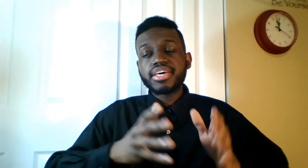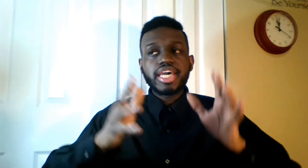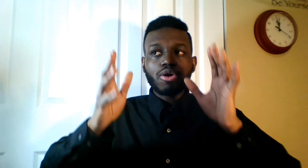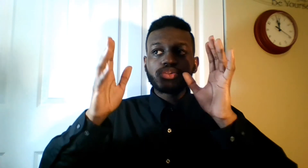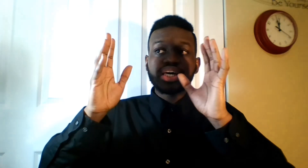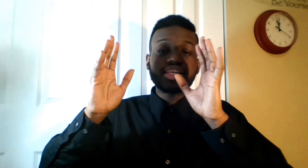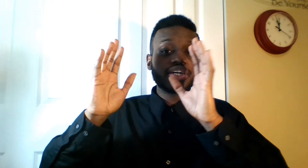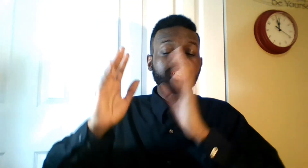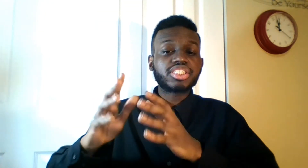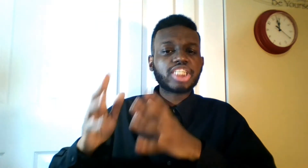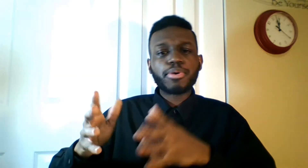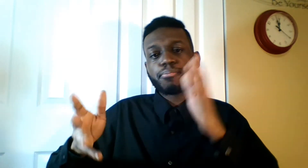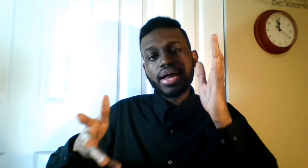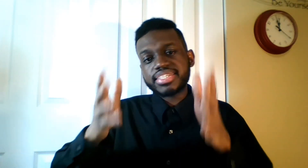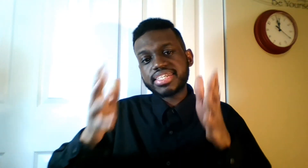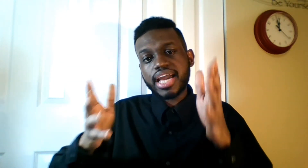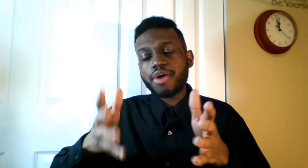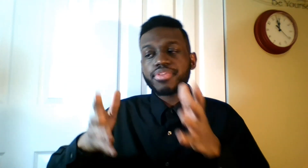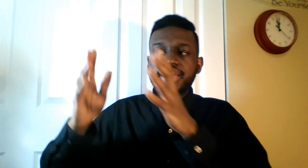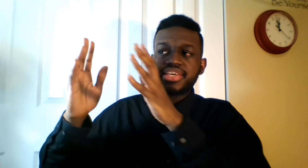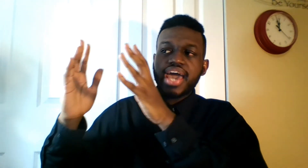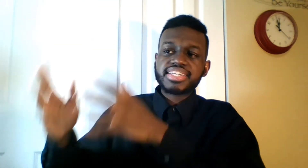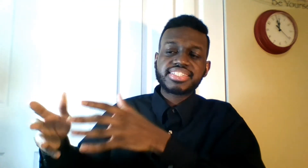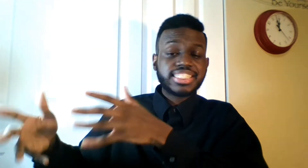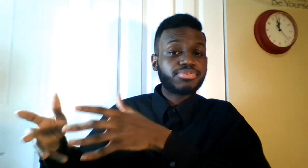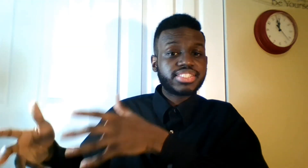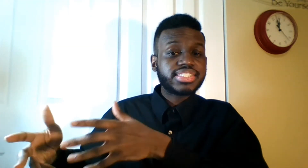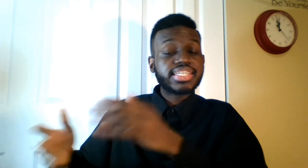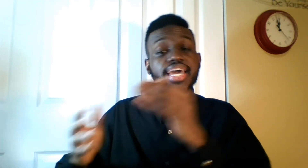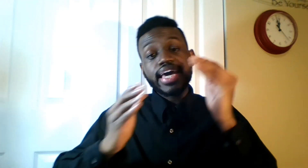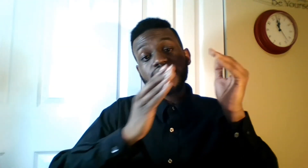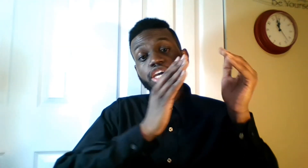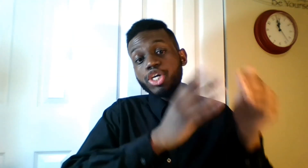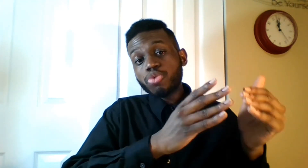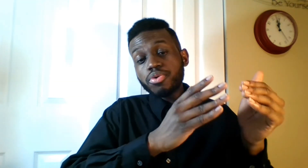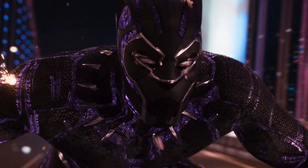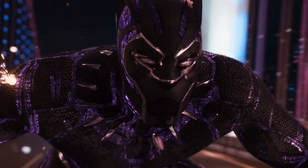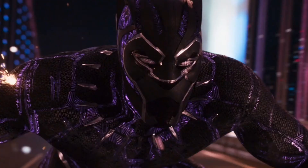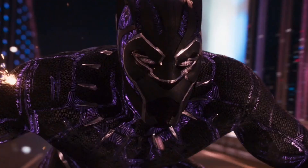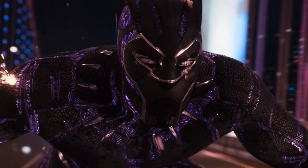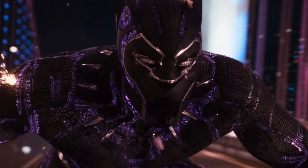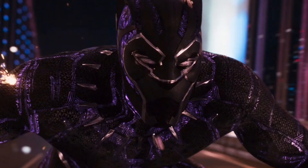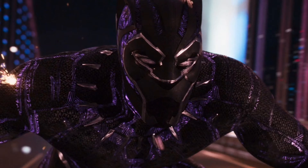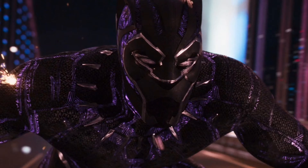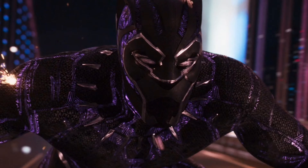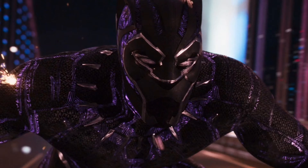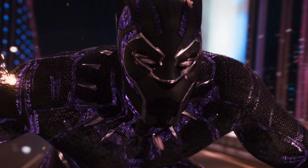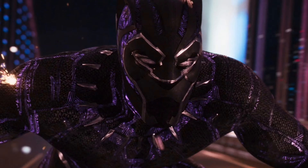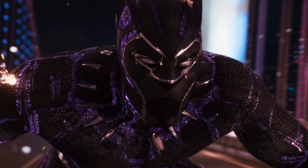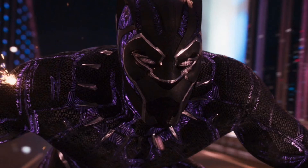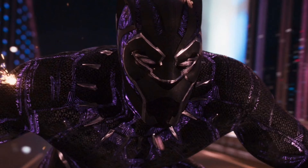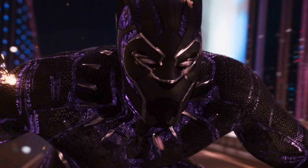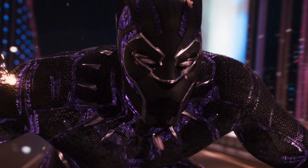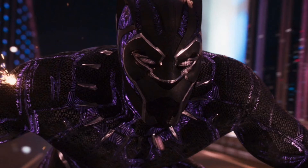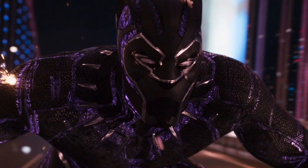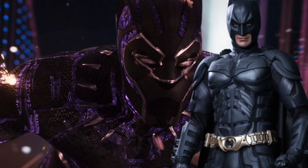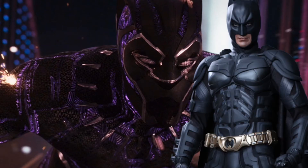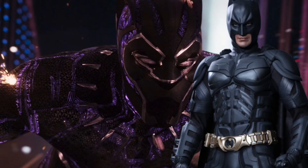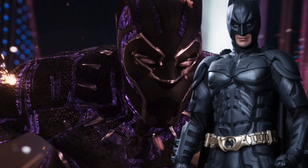They did a good job of balancing out the action sequences and the humor. So I gotta give Black Panther a Christian Bale